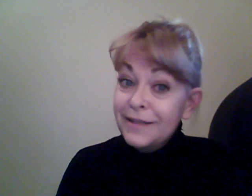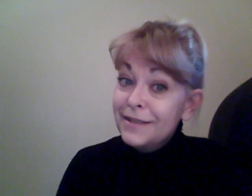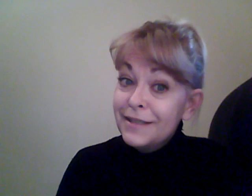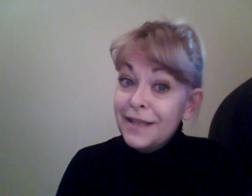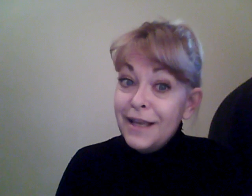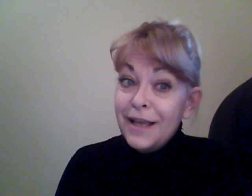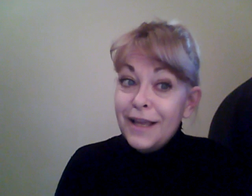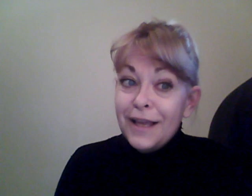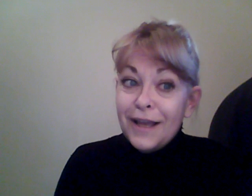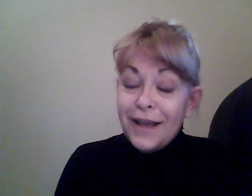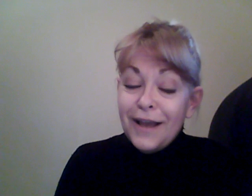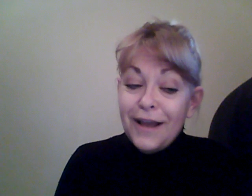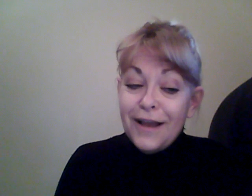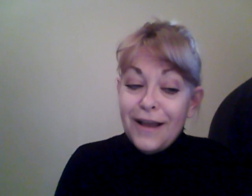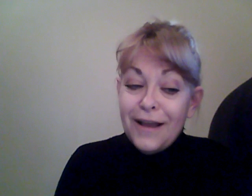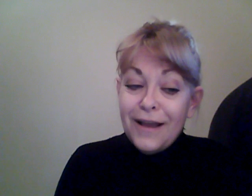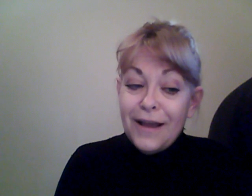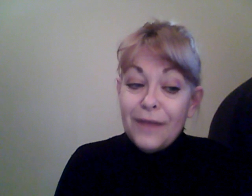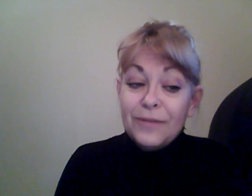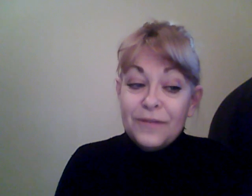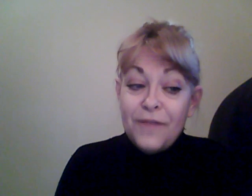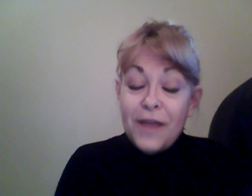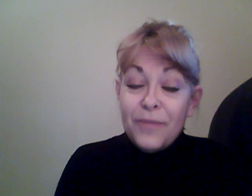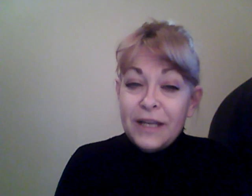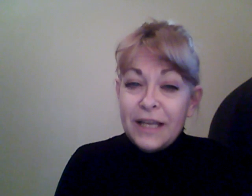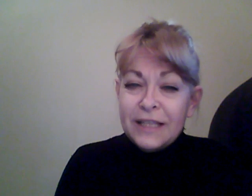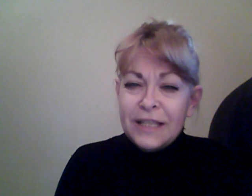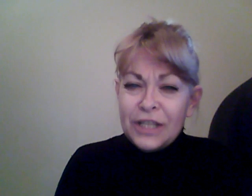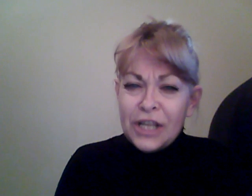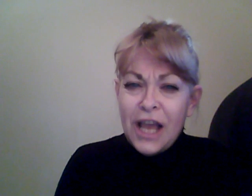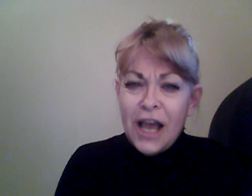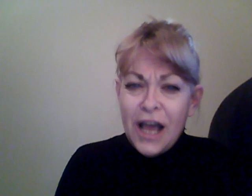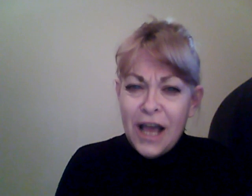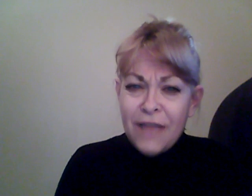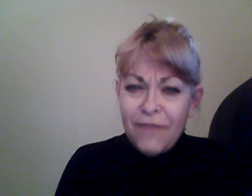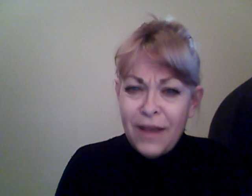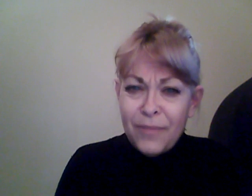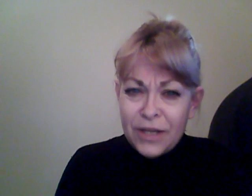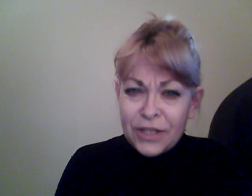I was vibrating at such a high vibration.